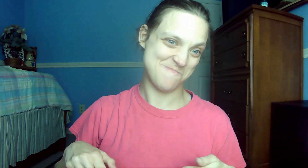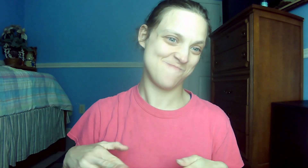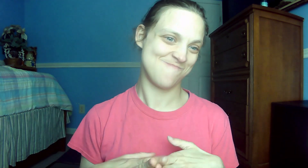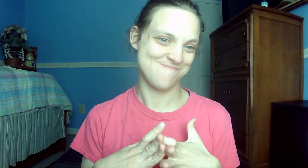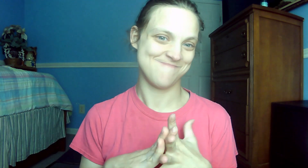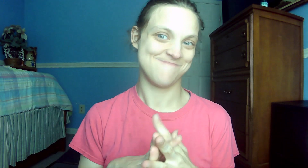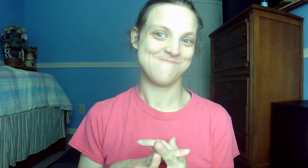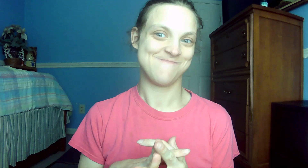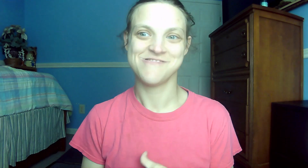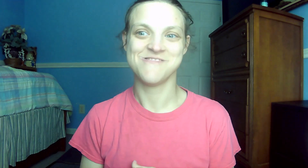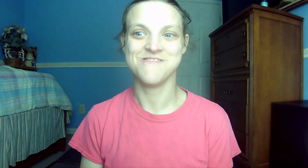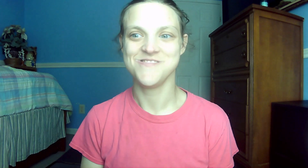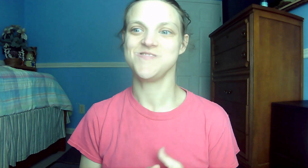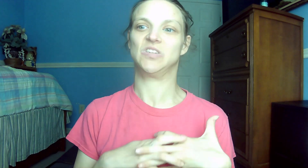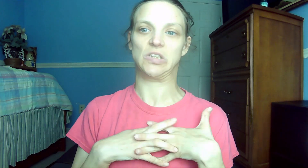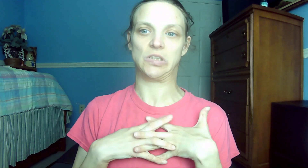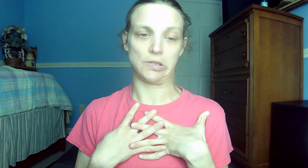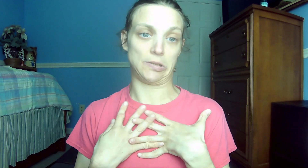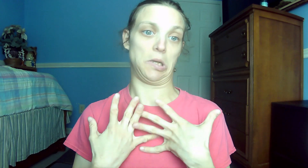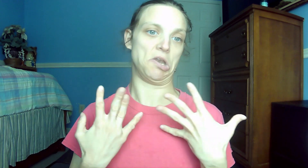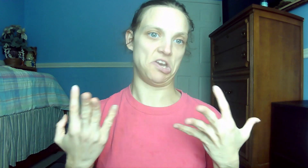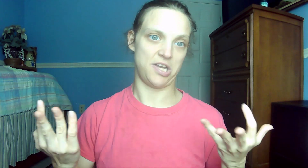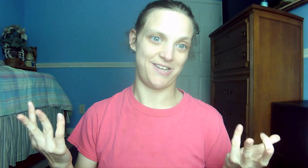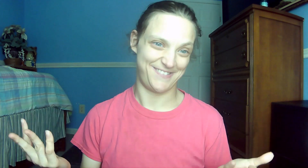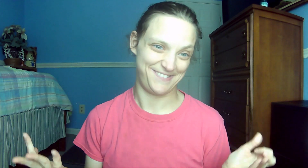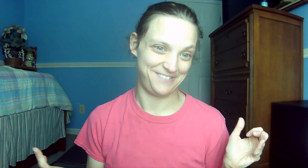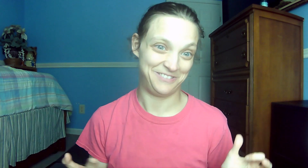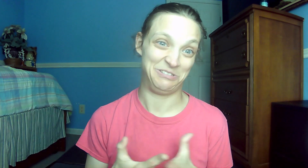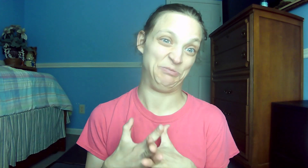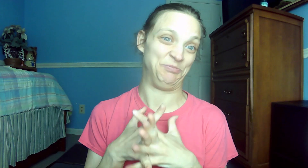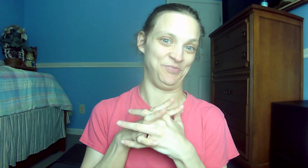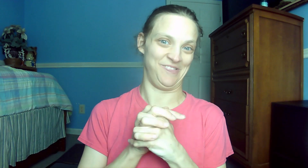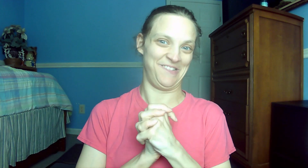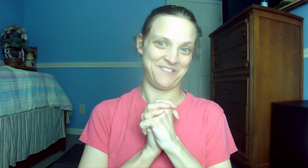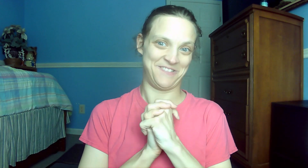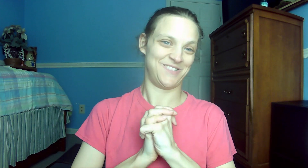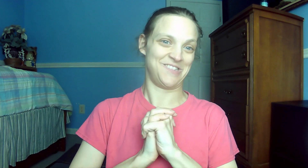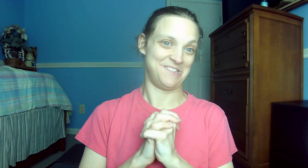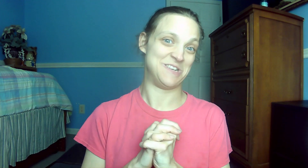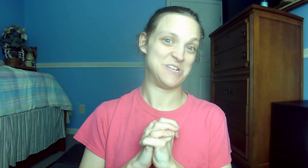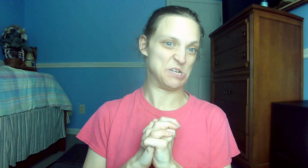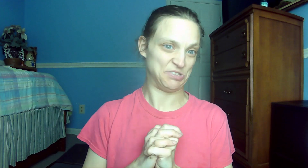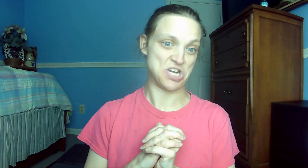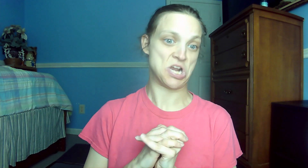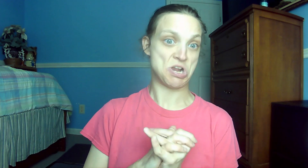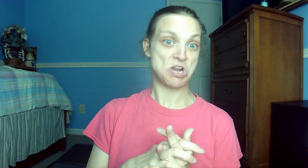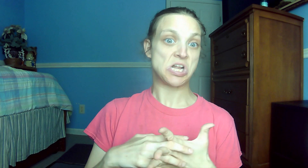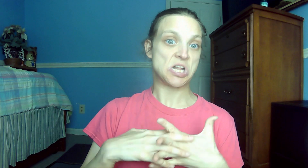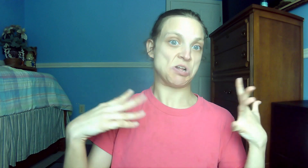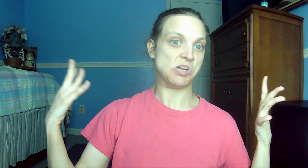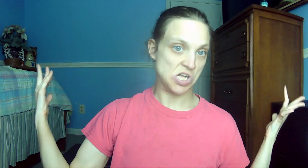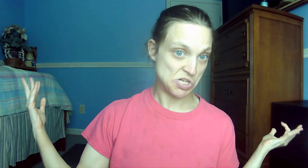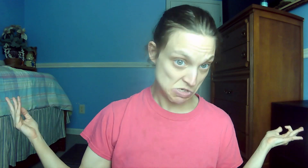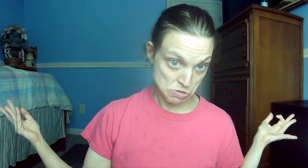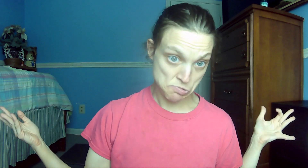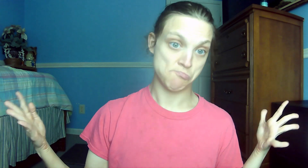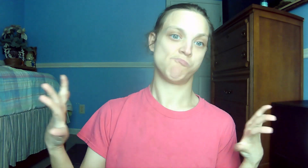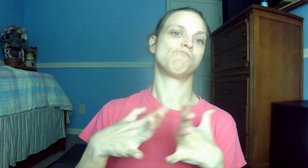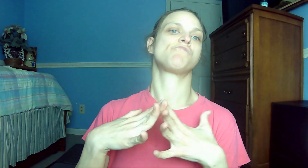John 3.5 Jesus answered, 89. truly I tell you, no one can enter the kingdom of God without being born